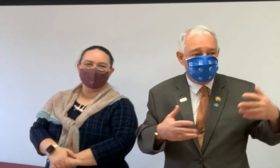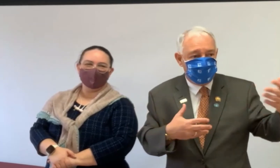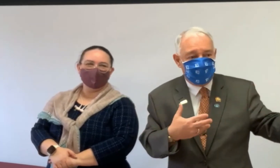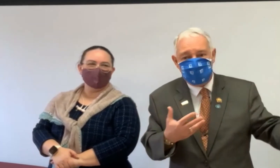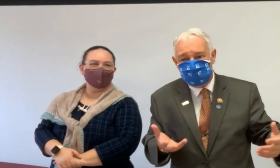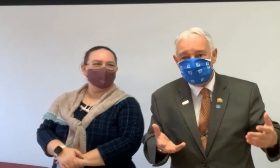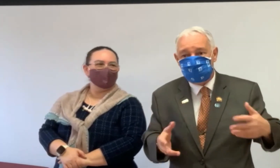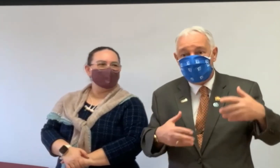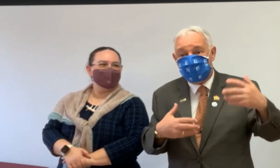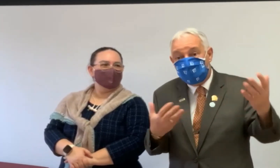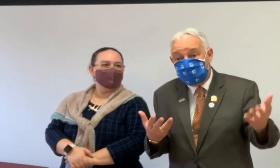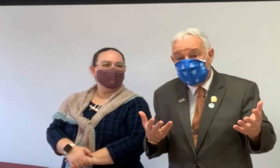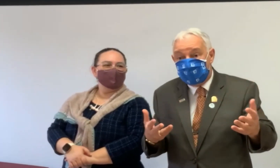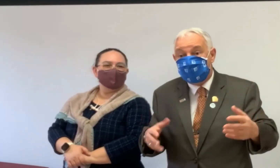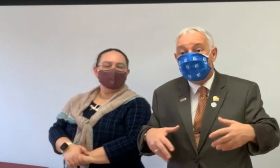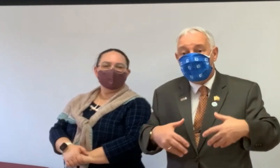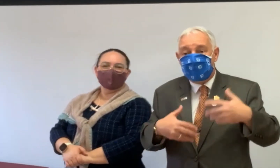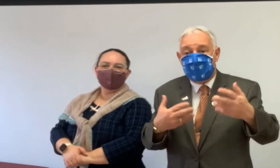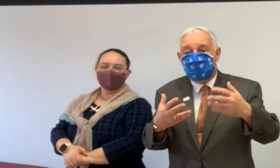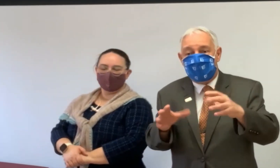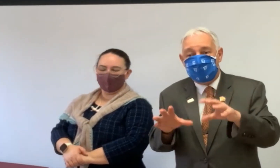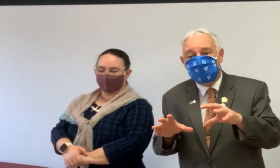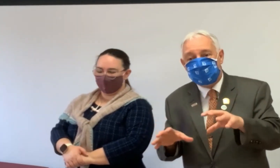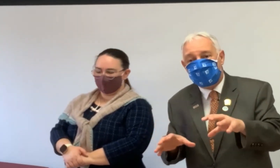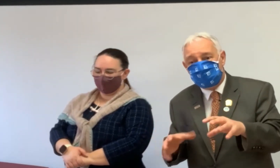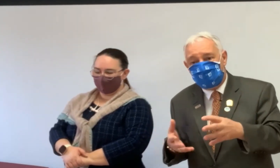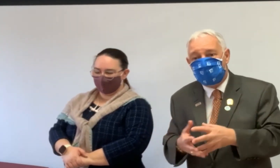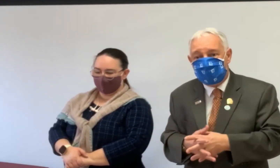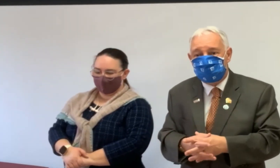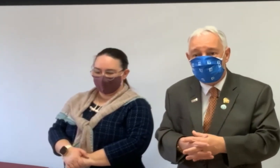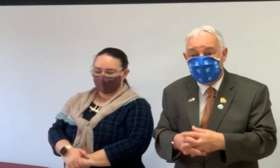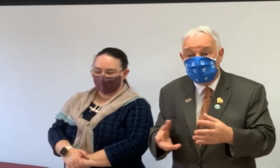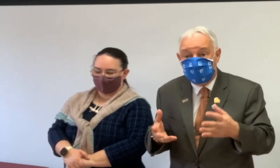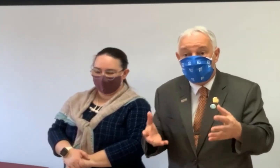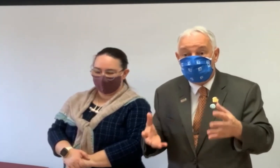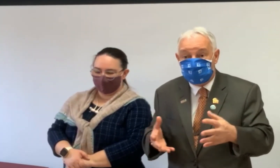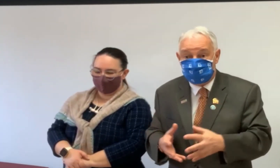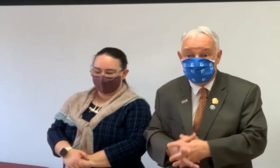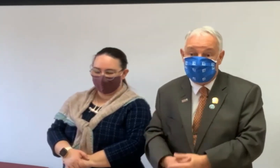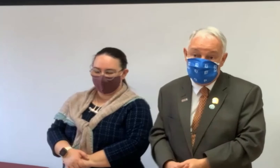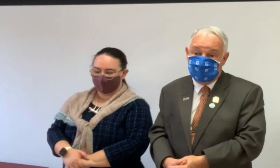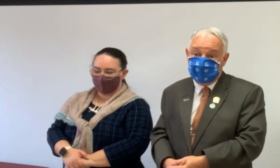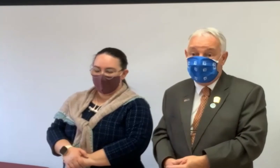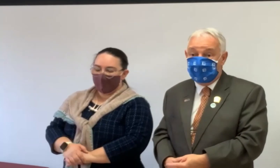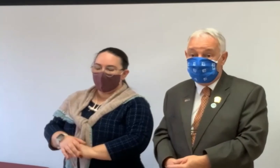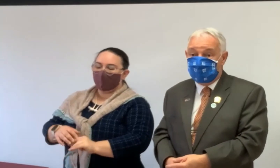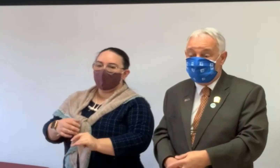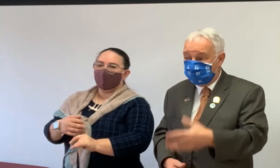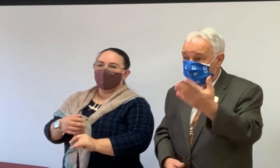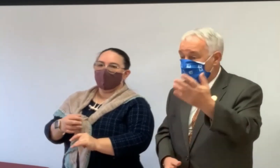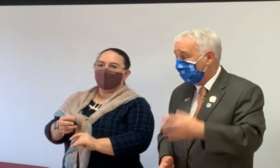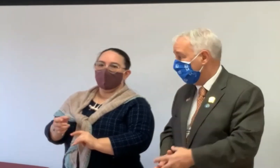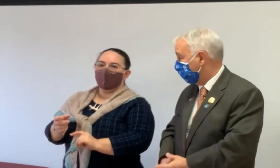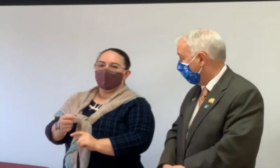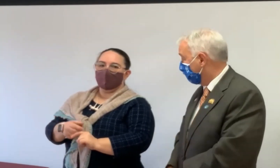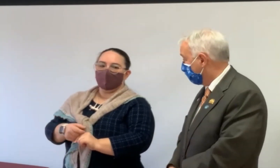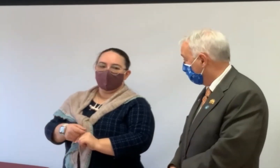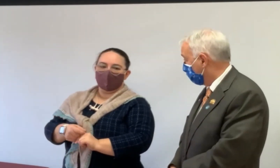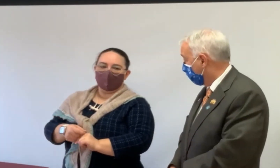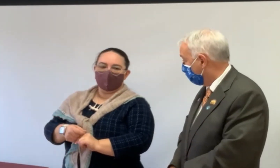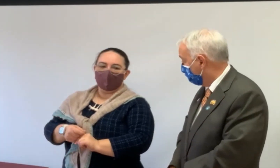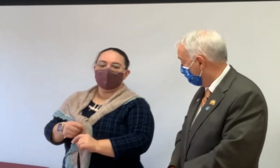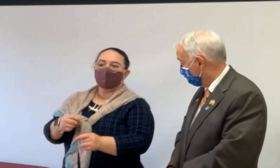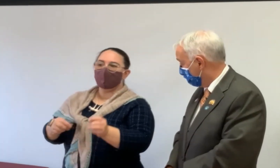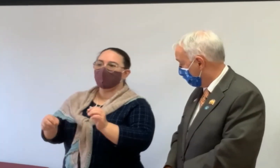the years I've been at her bedside helping her. And now I have the legal authority to help her officially. So those are good